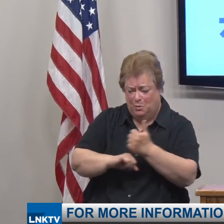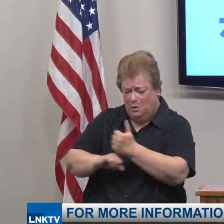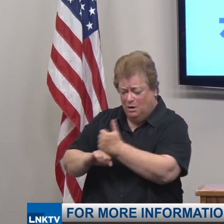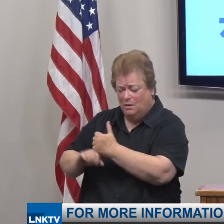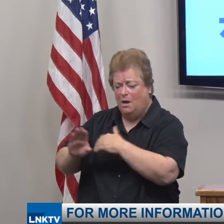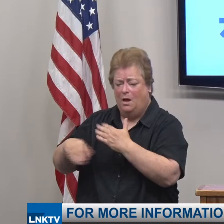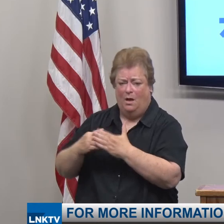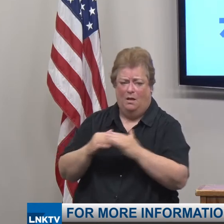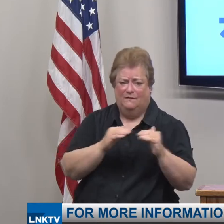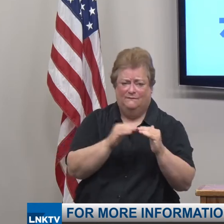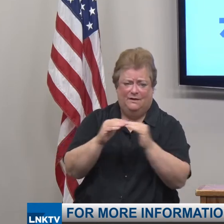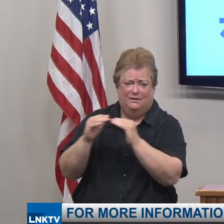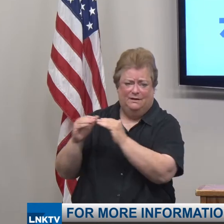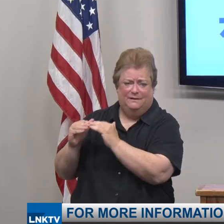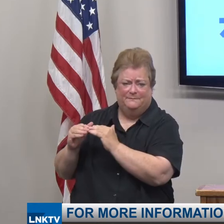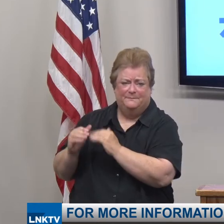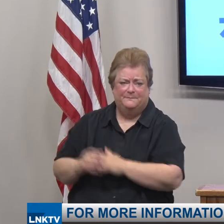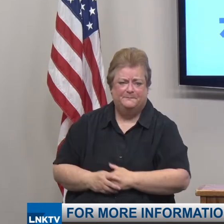fairly as possible